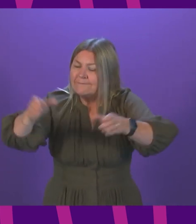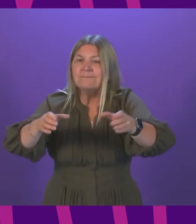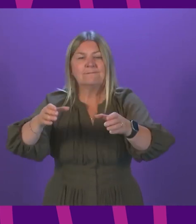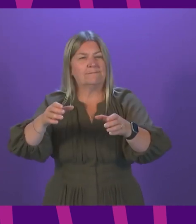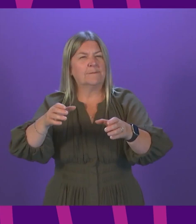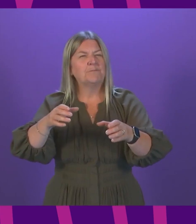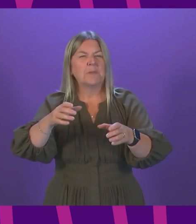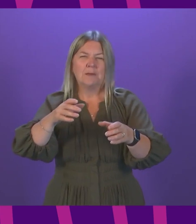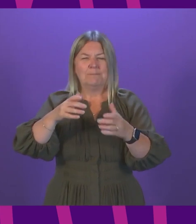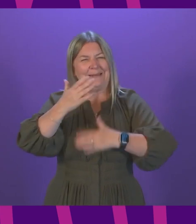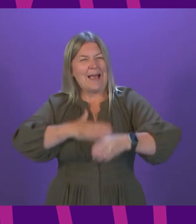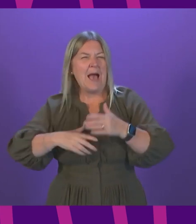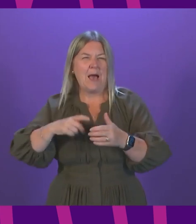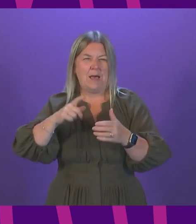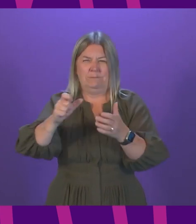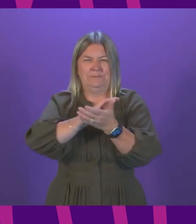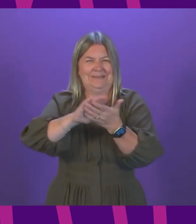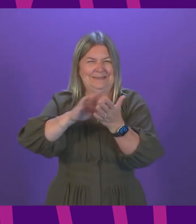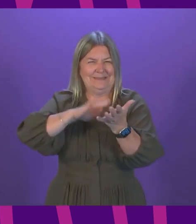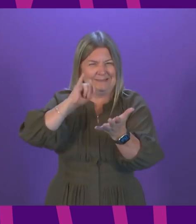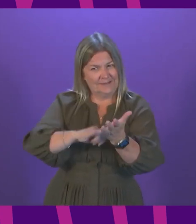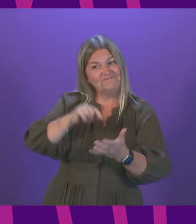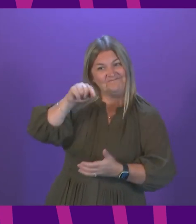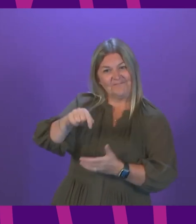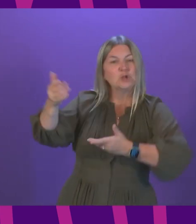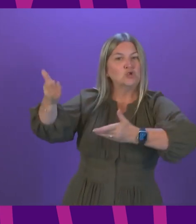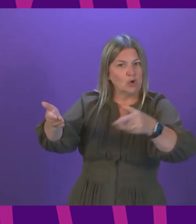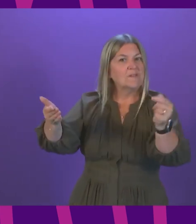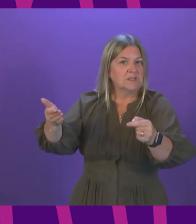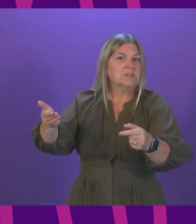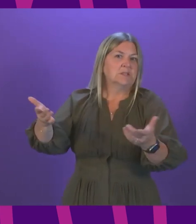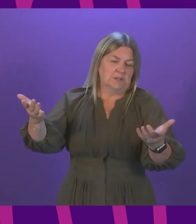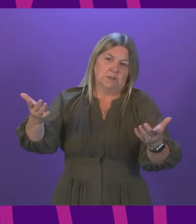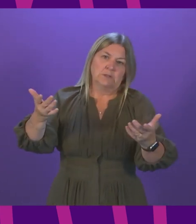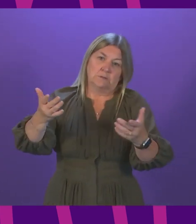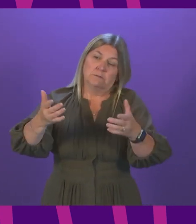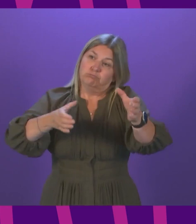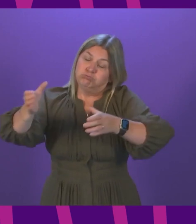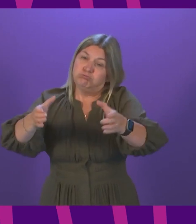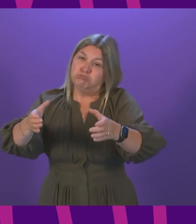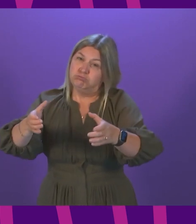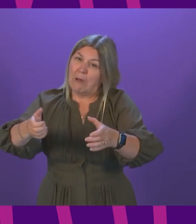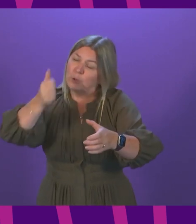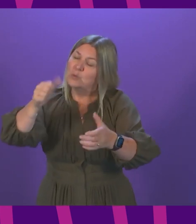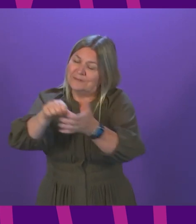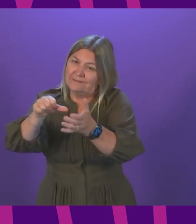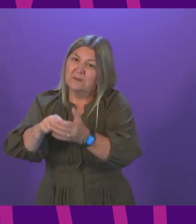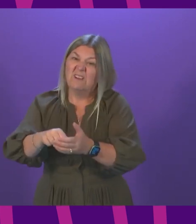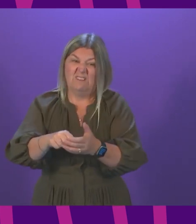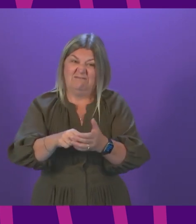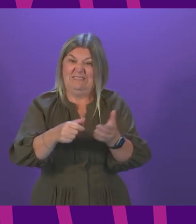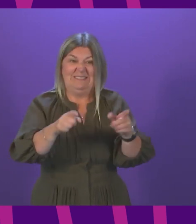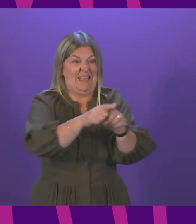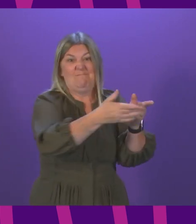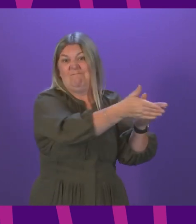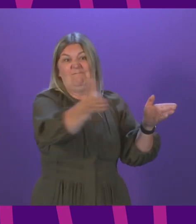underestimate the recruitment pressures that exist across many parts of the National Health Service and indeed many parts of society and our economy